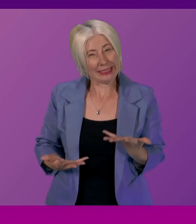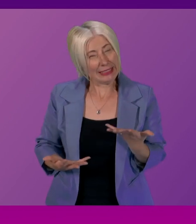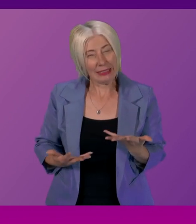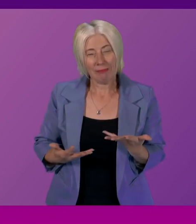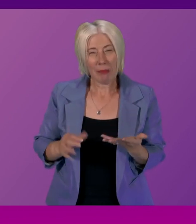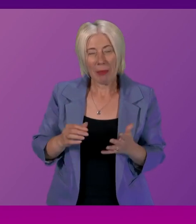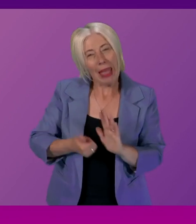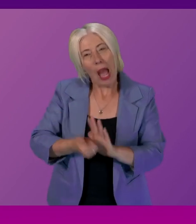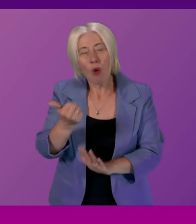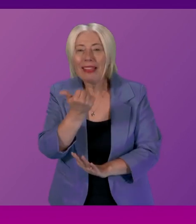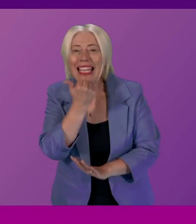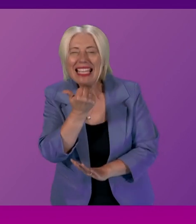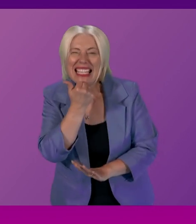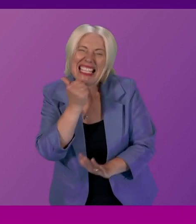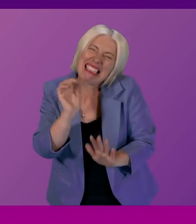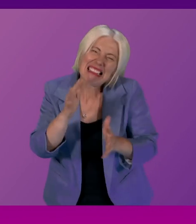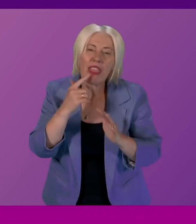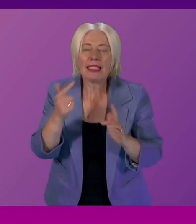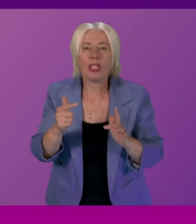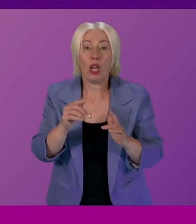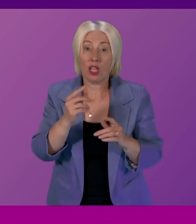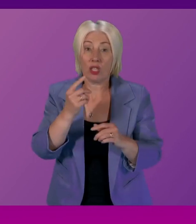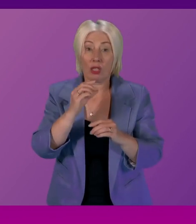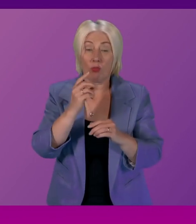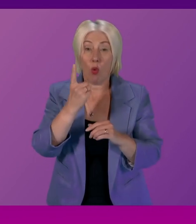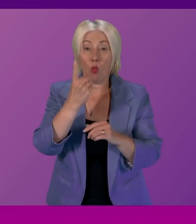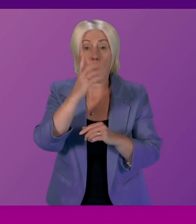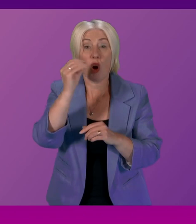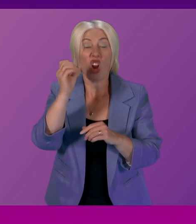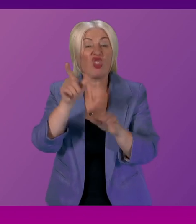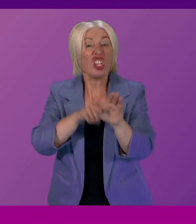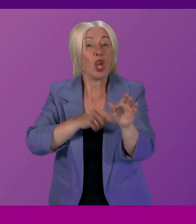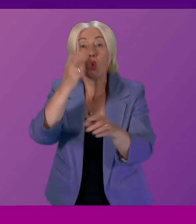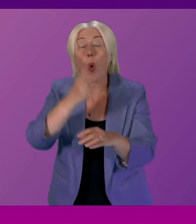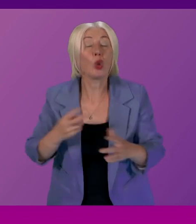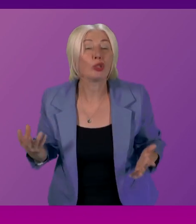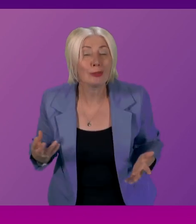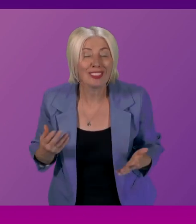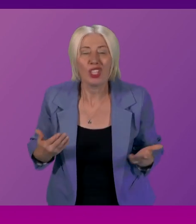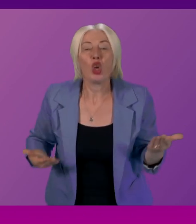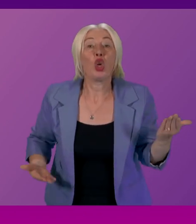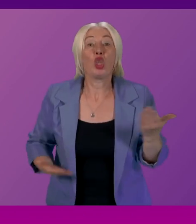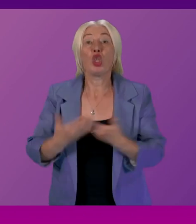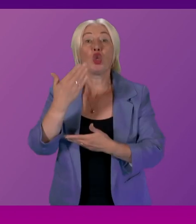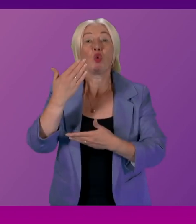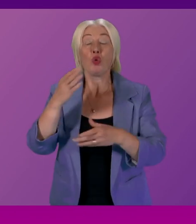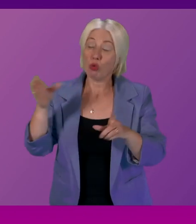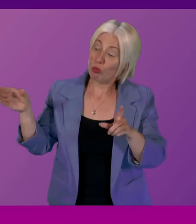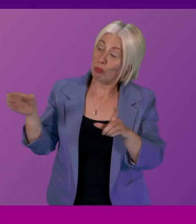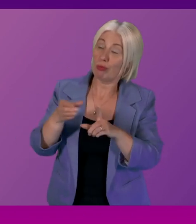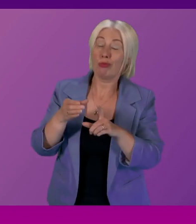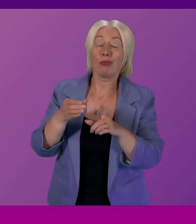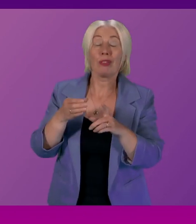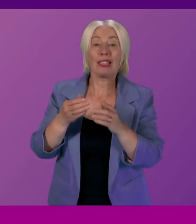outdated I think it would be fair to say it's over a century old with no new primary legislation specifically on judicial factors